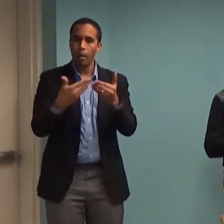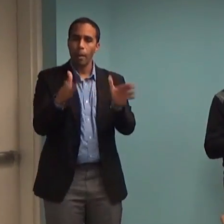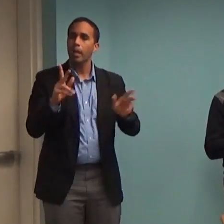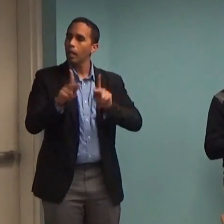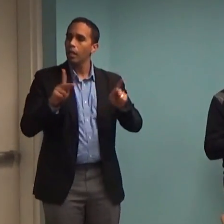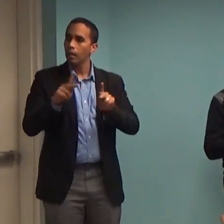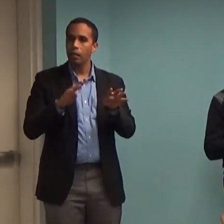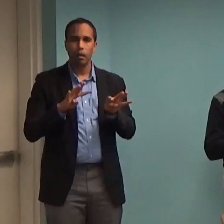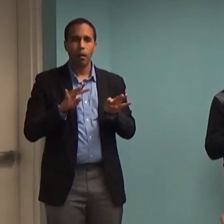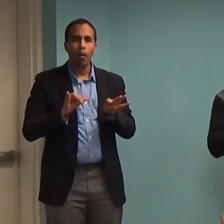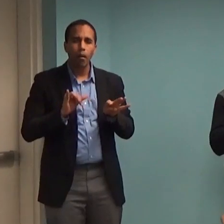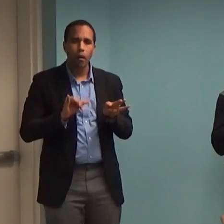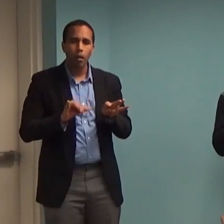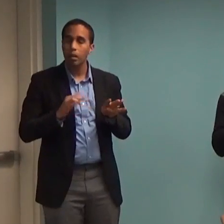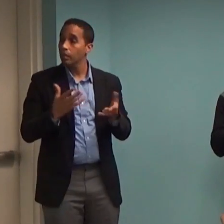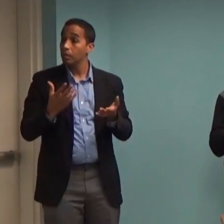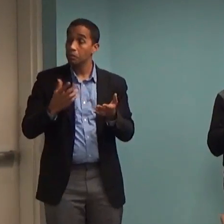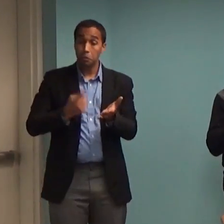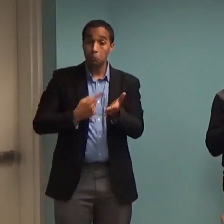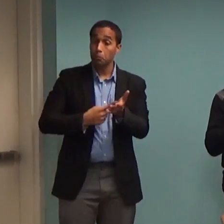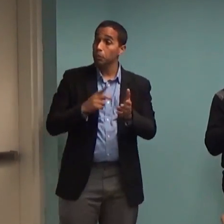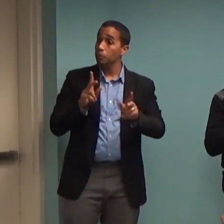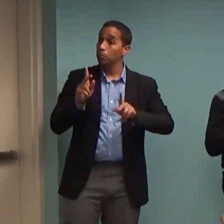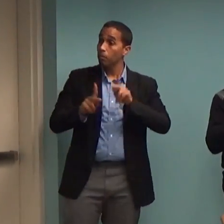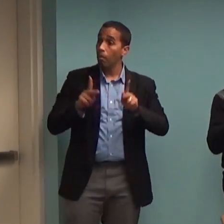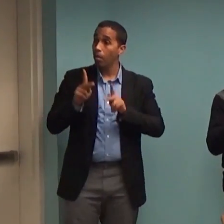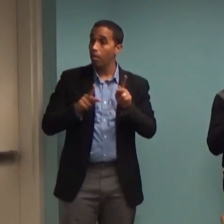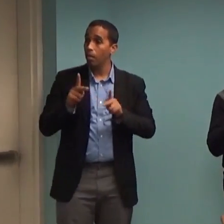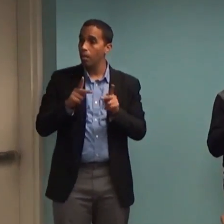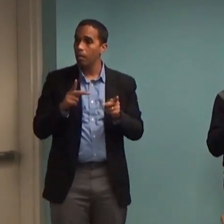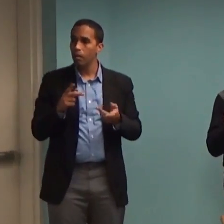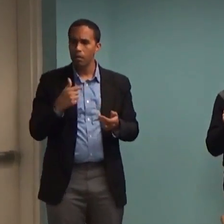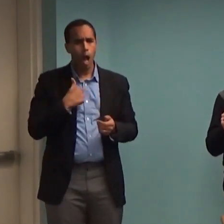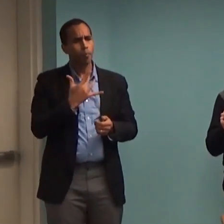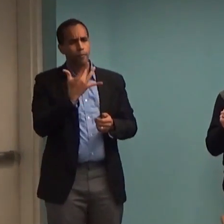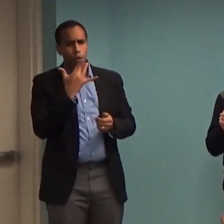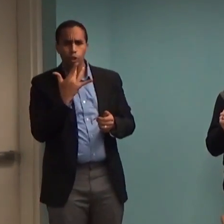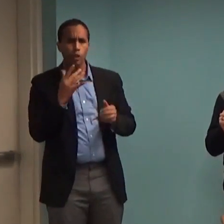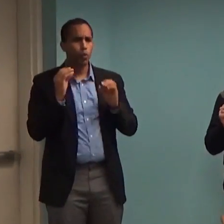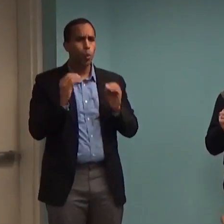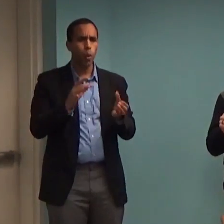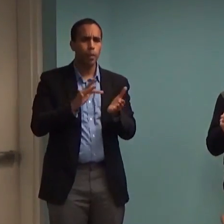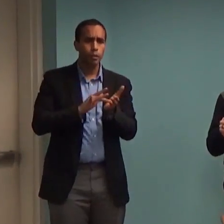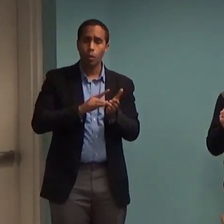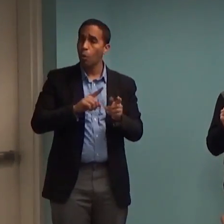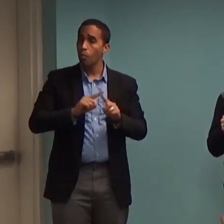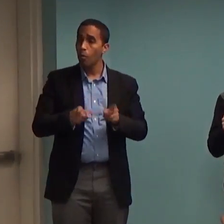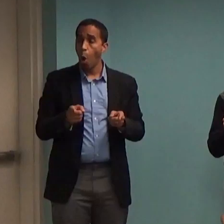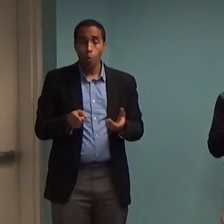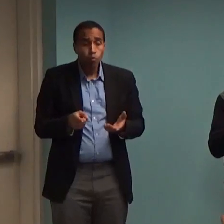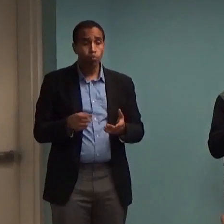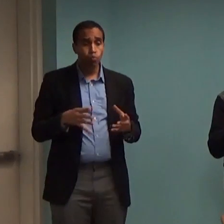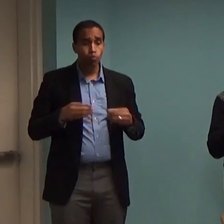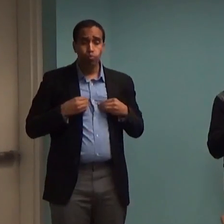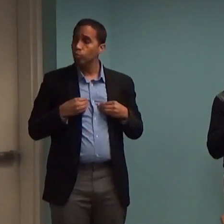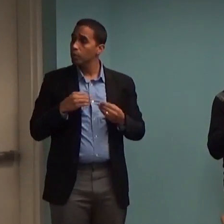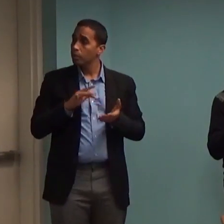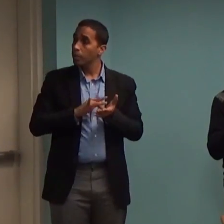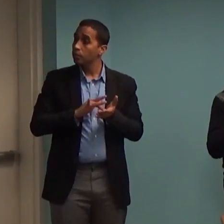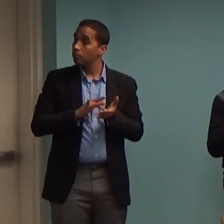their ailment, even if they would prefer a non-medication alternative if they thought that it would help their problem. And so